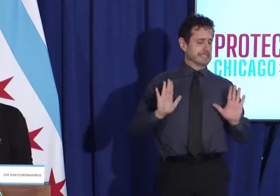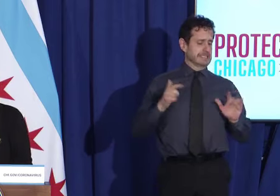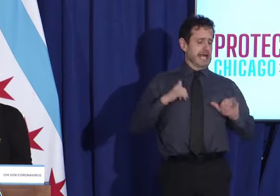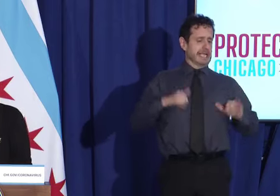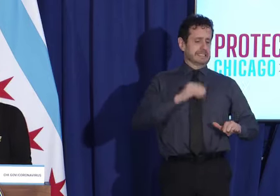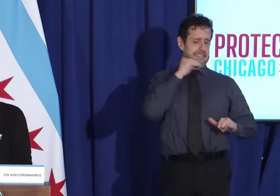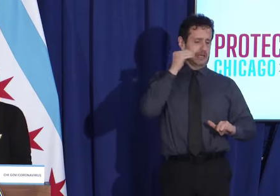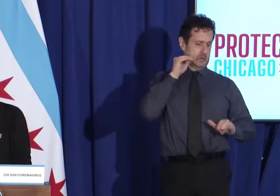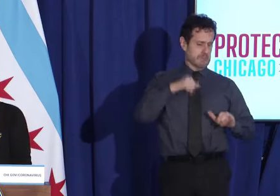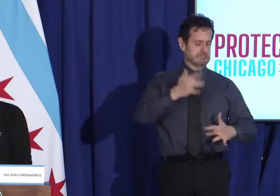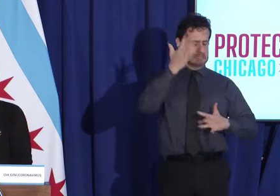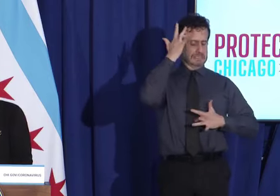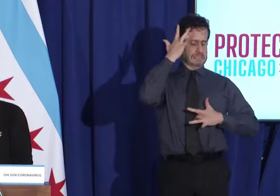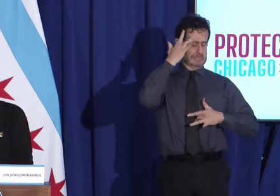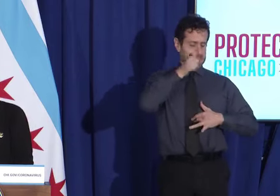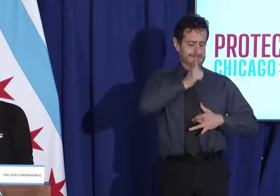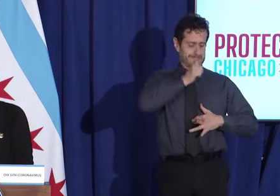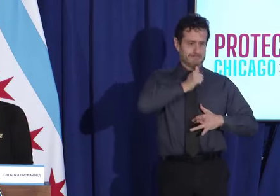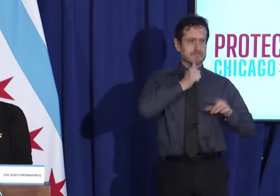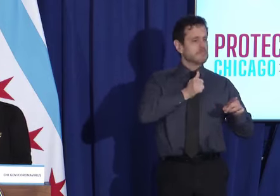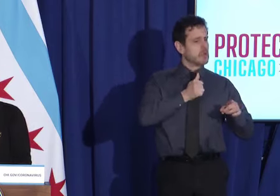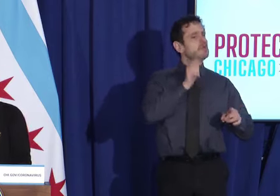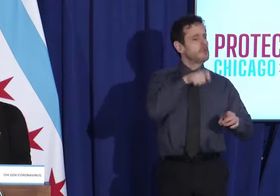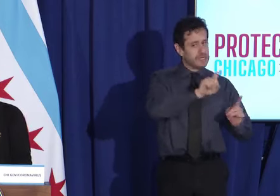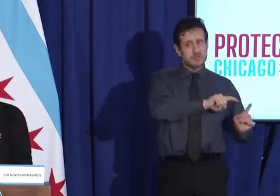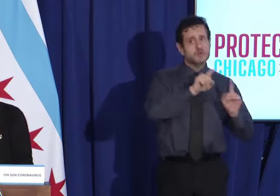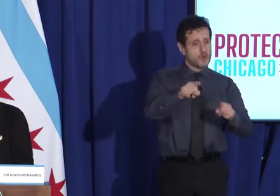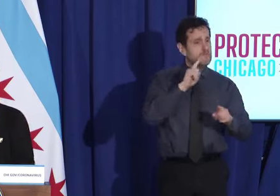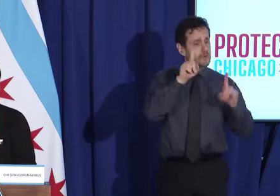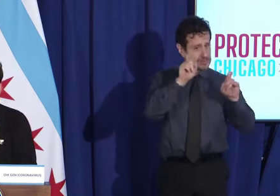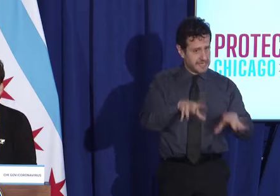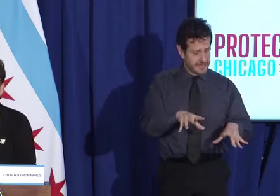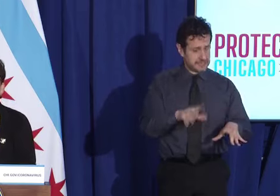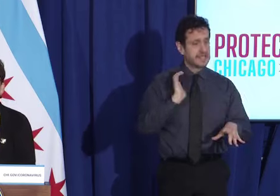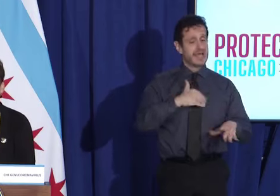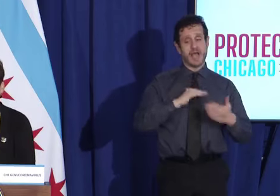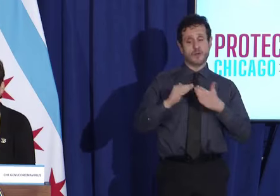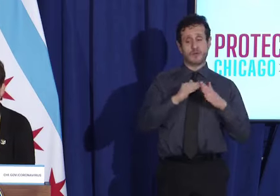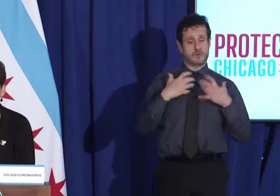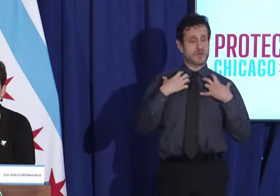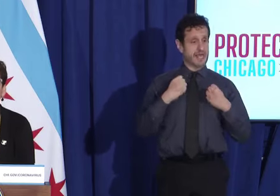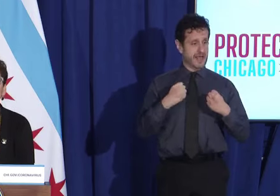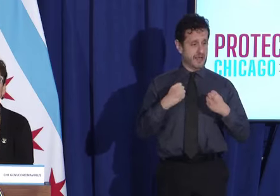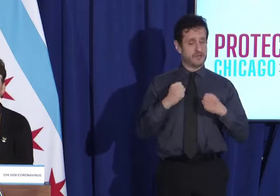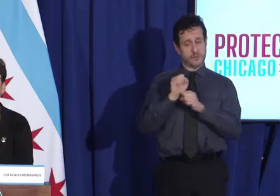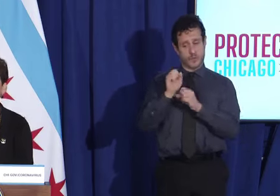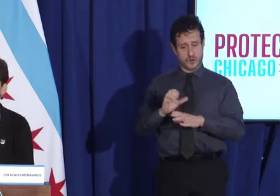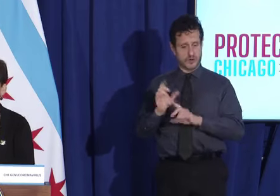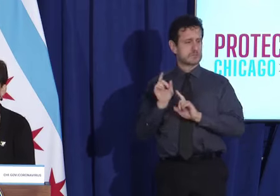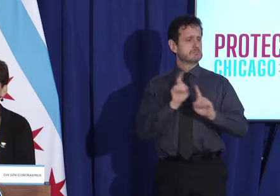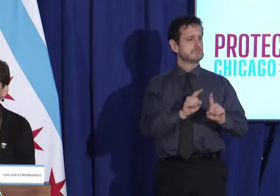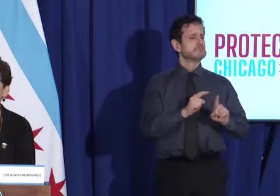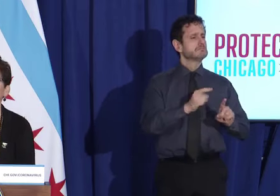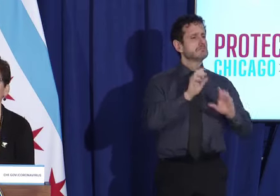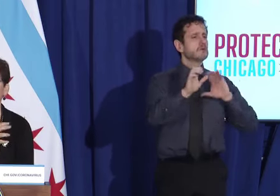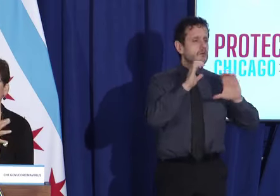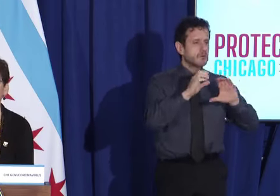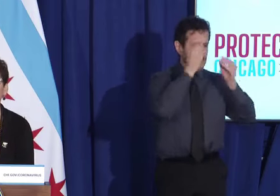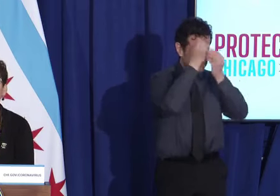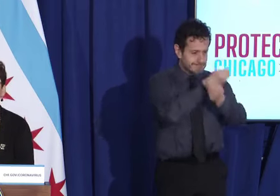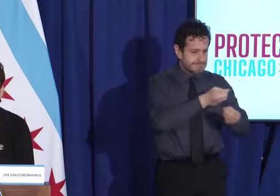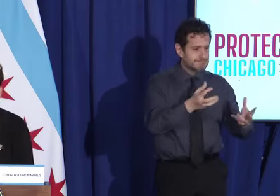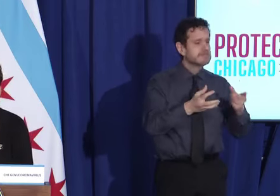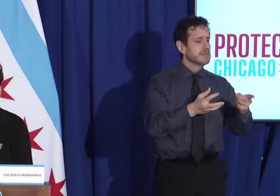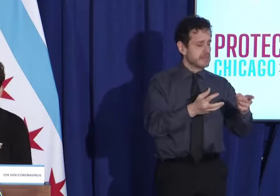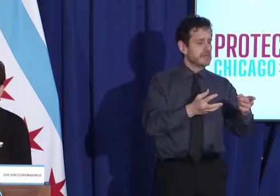get a test. So that's a message that our community health promoters, safe passages, and other teams that are